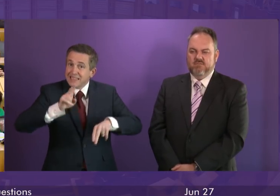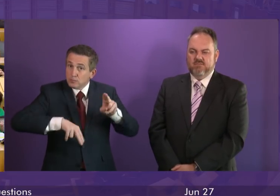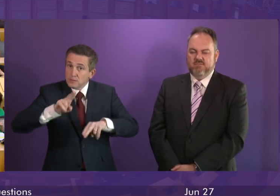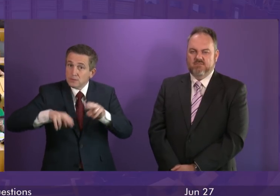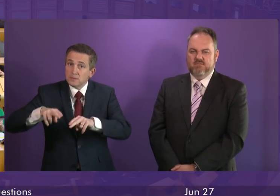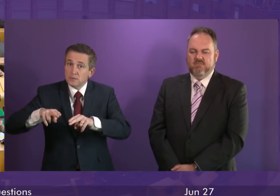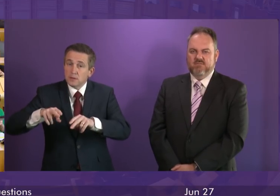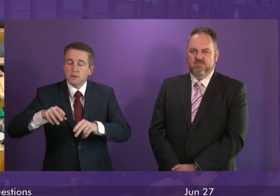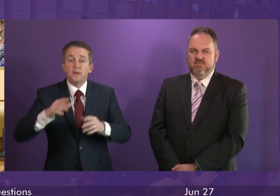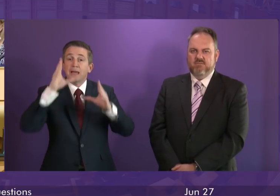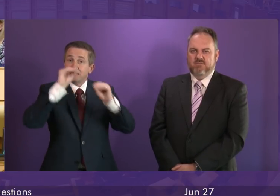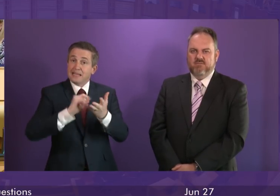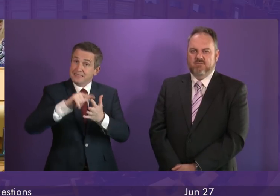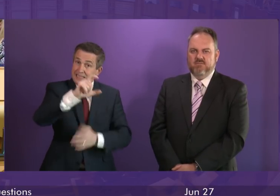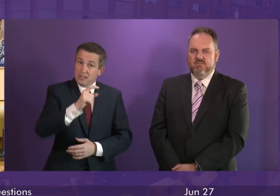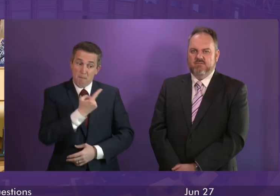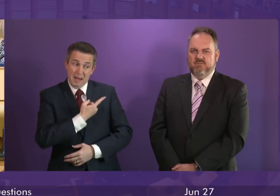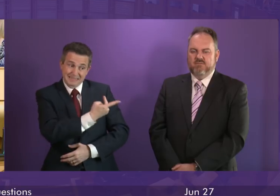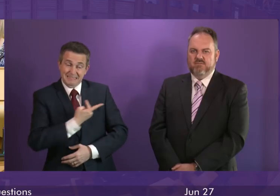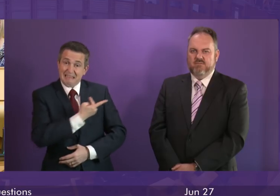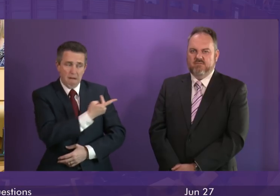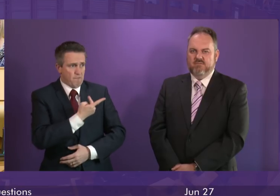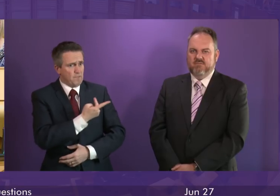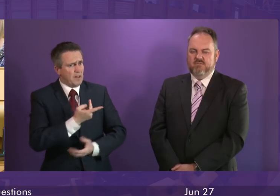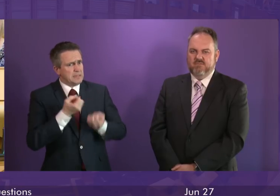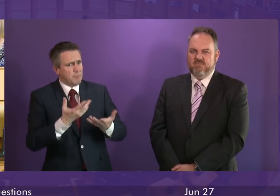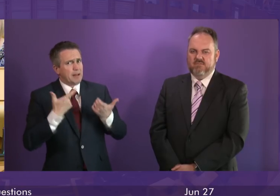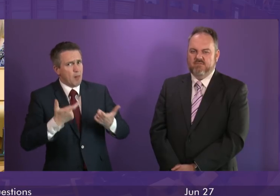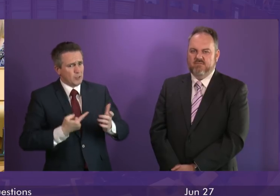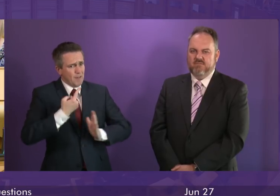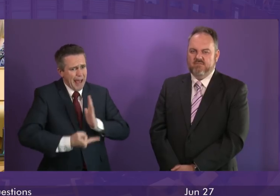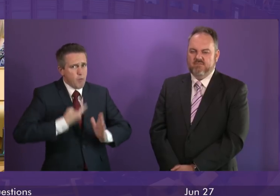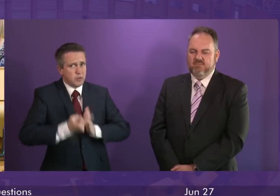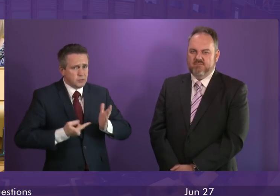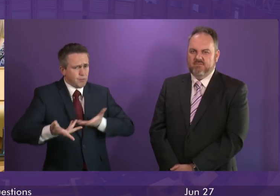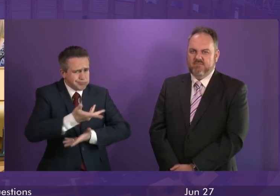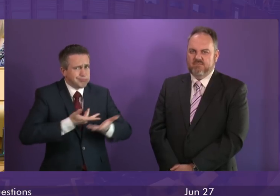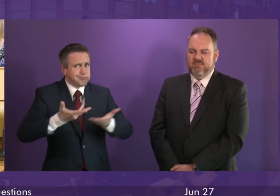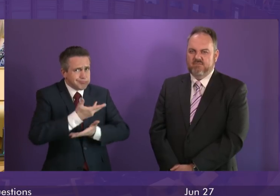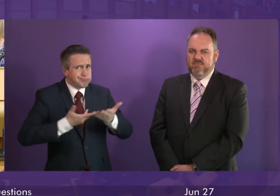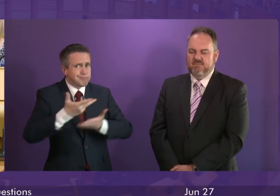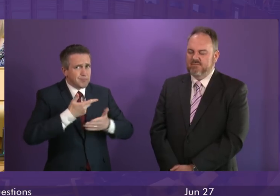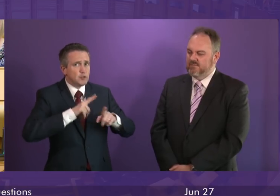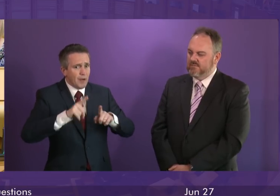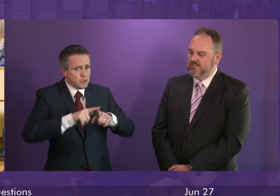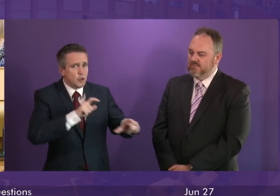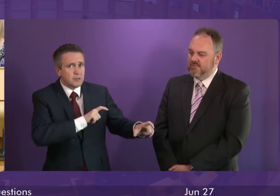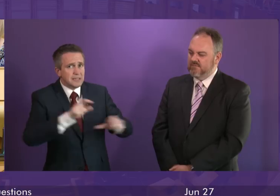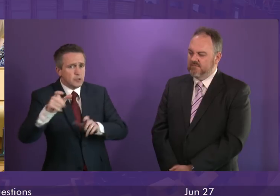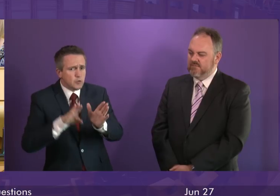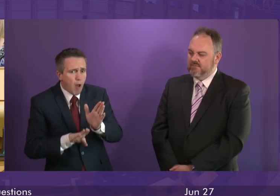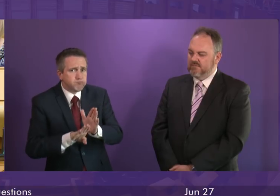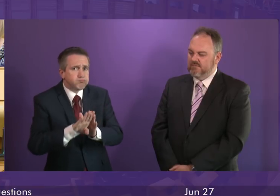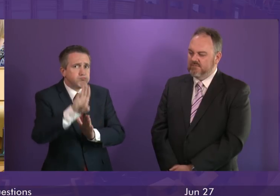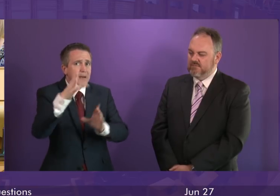The Education Secretary and I spend, as you would expect, a considerable amount of our time making sure that we continue the progress of raising